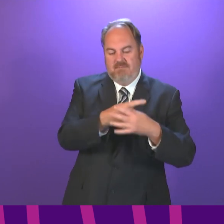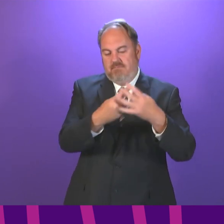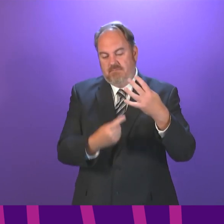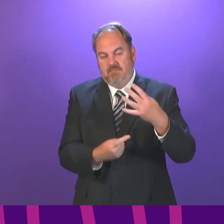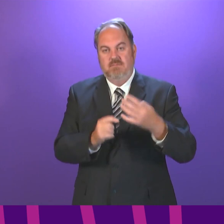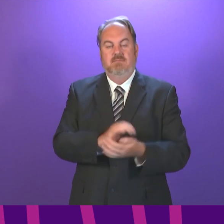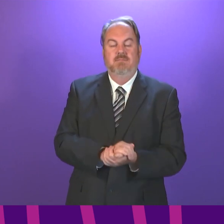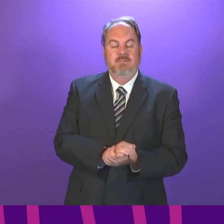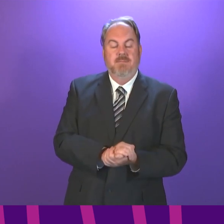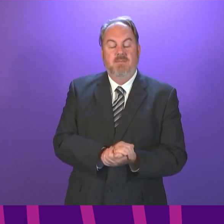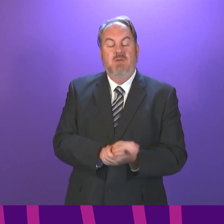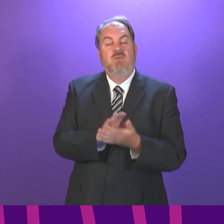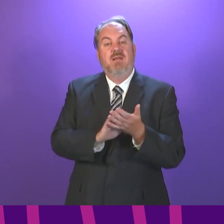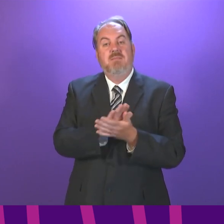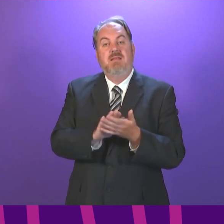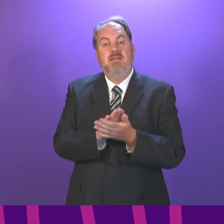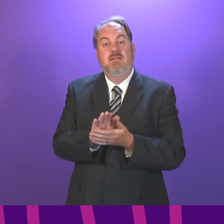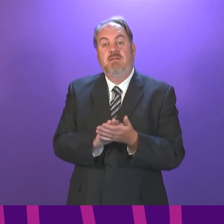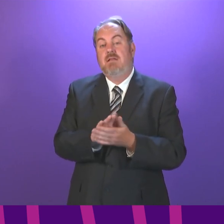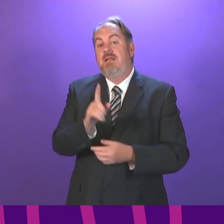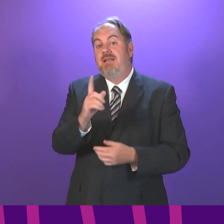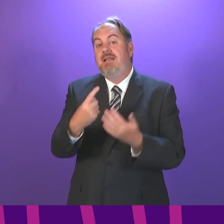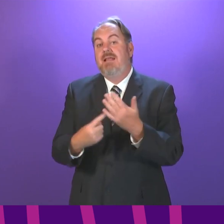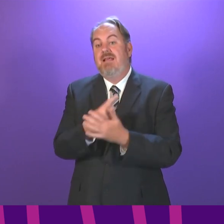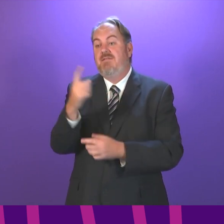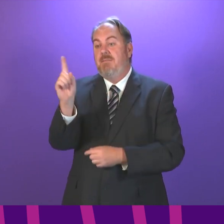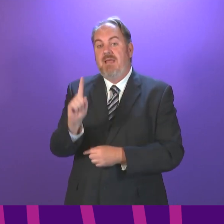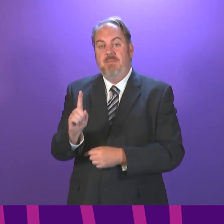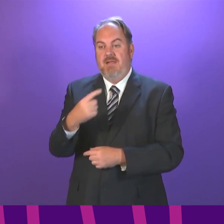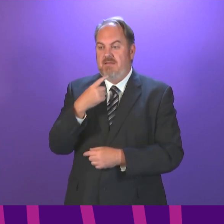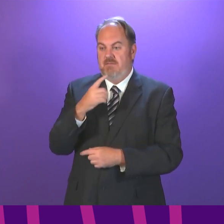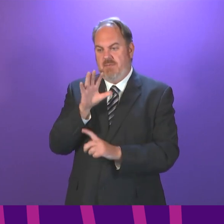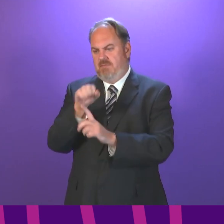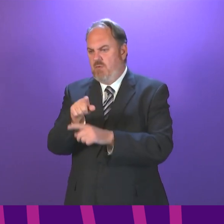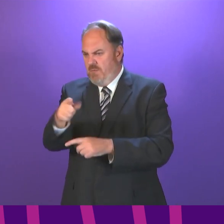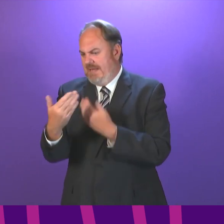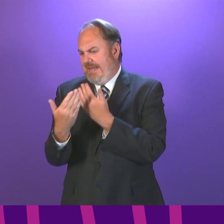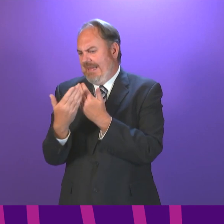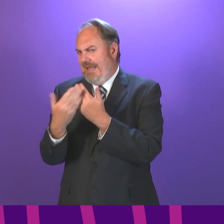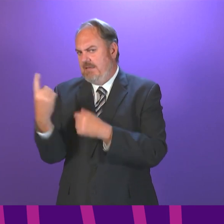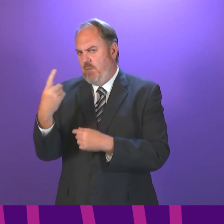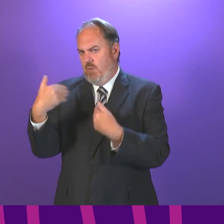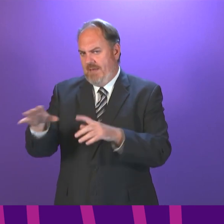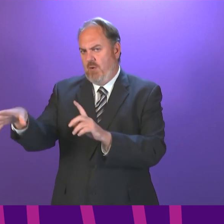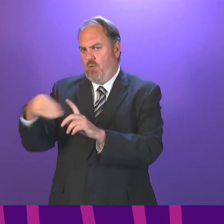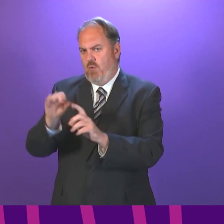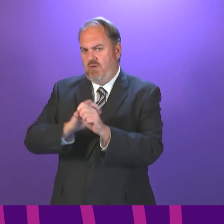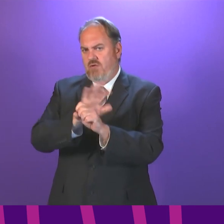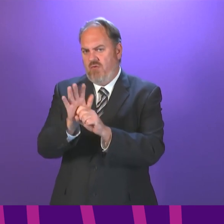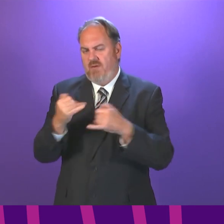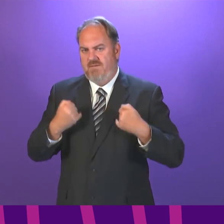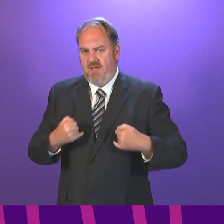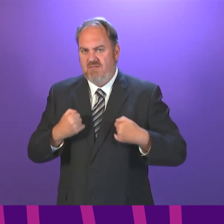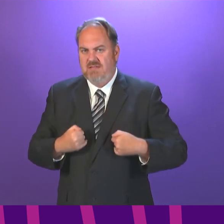there will be a change in the approach to self-isolation for close contacts of positive cases, anyone who is required to self-isolate will, if